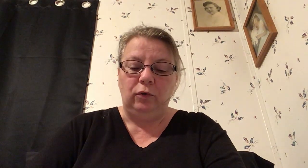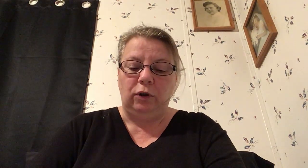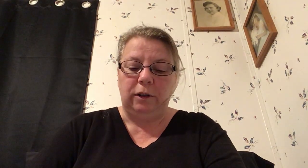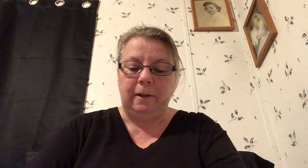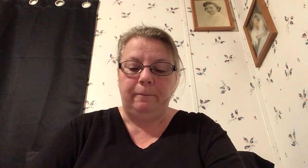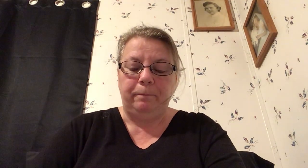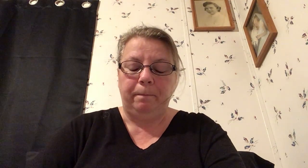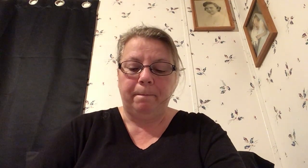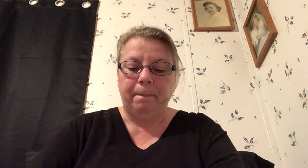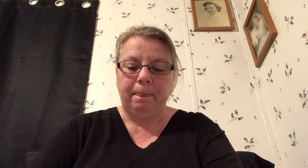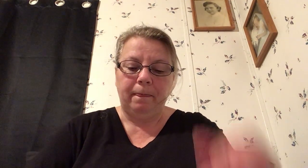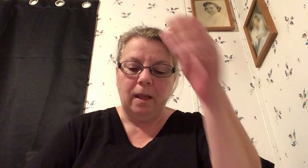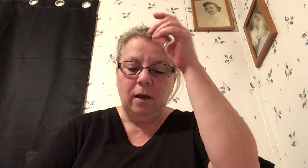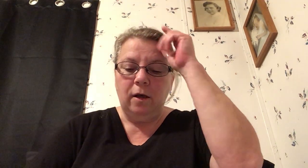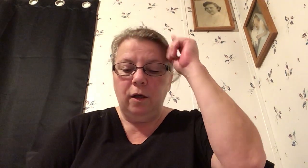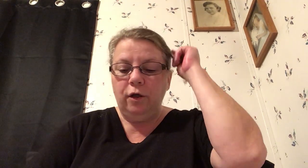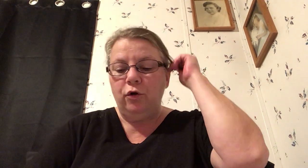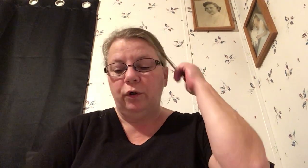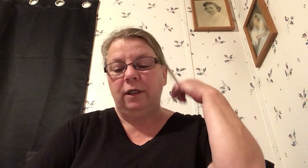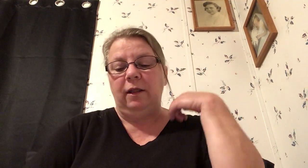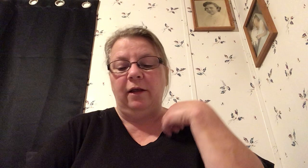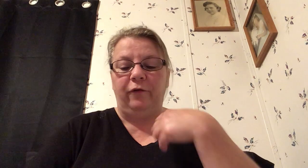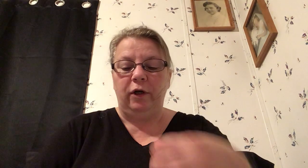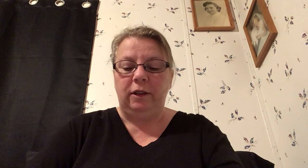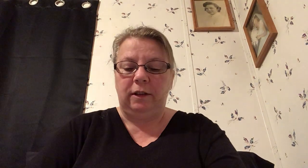your deliverance